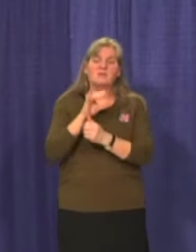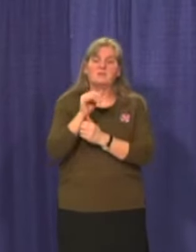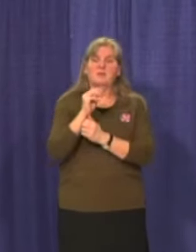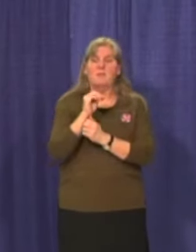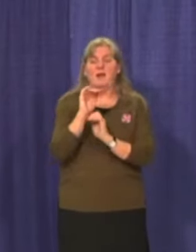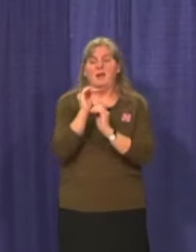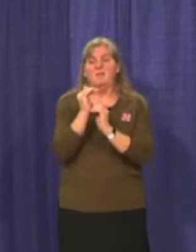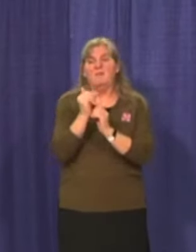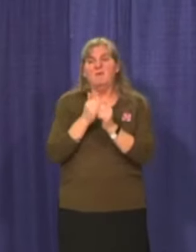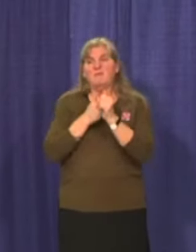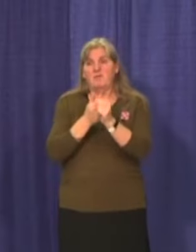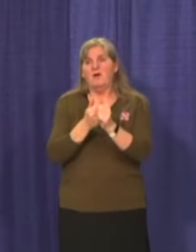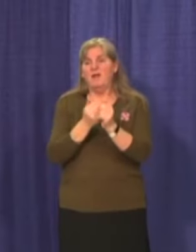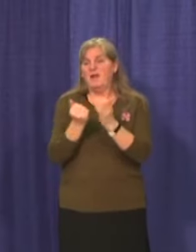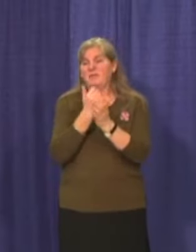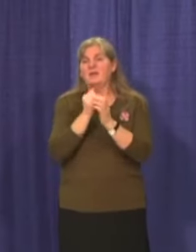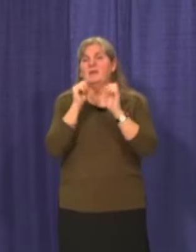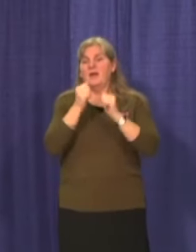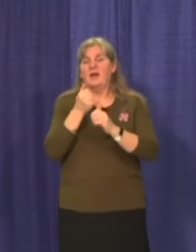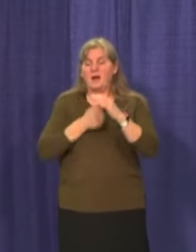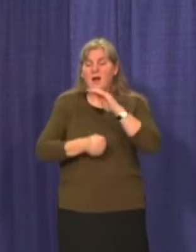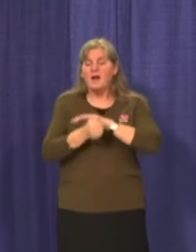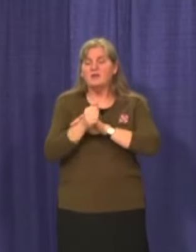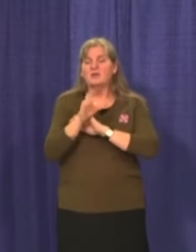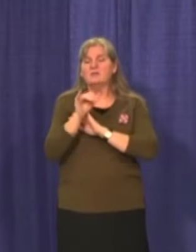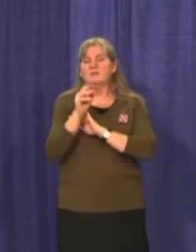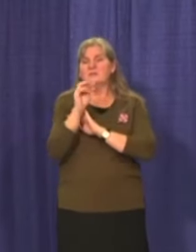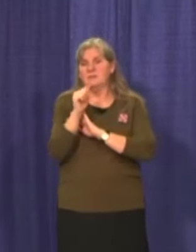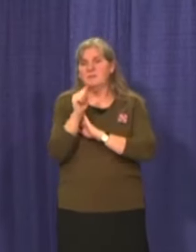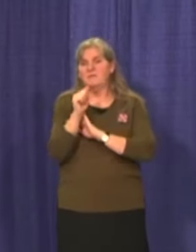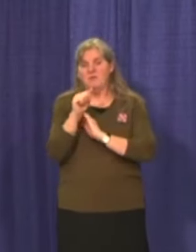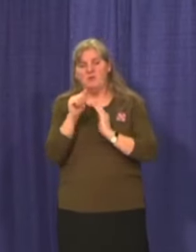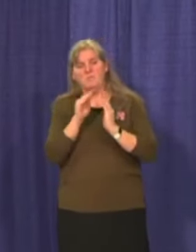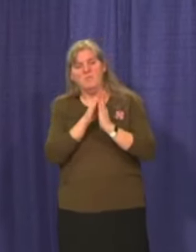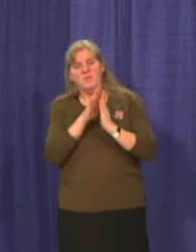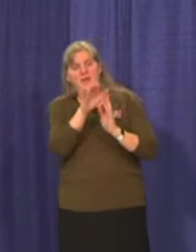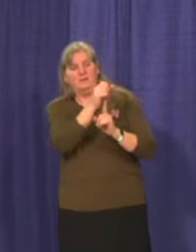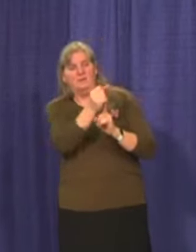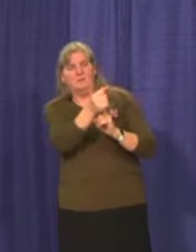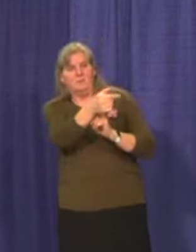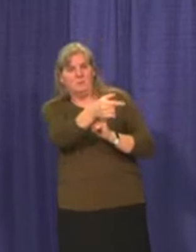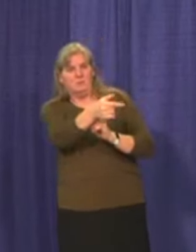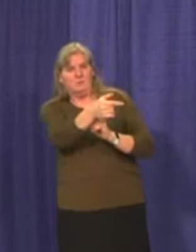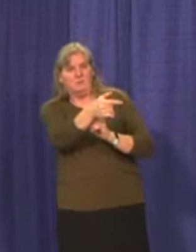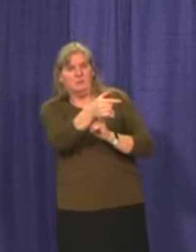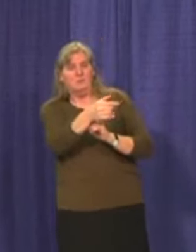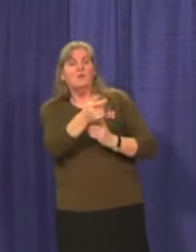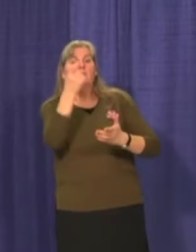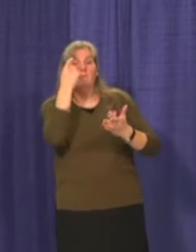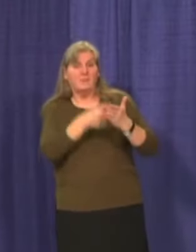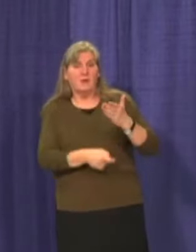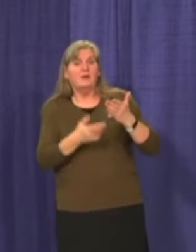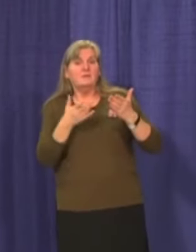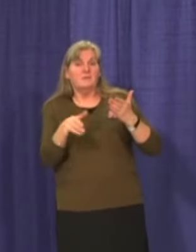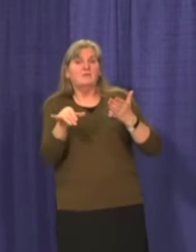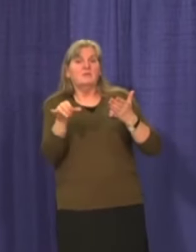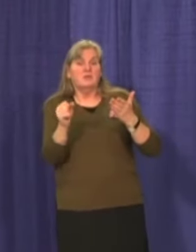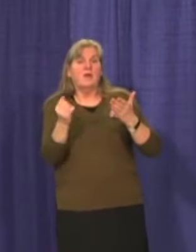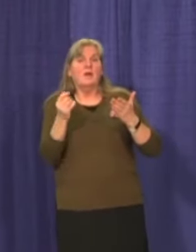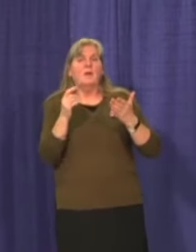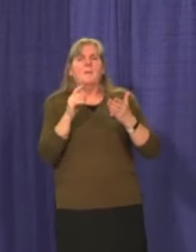that we're trying to address this situation. So the fines are there, but also